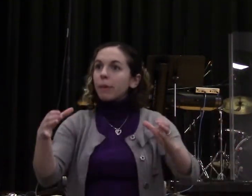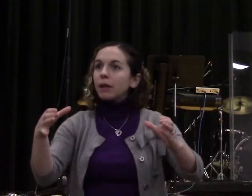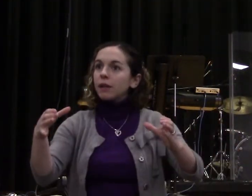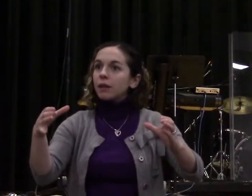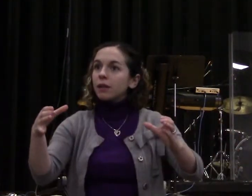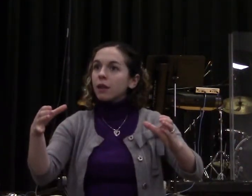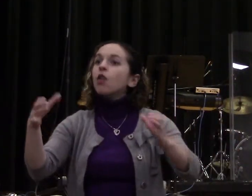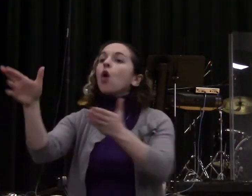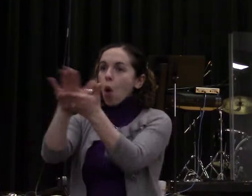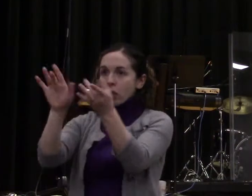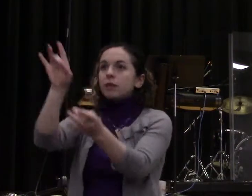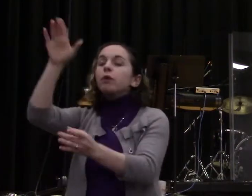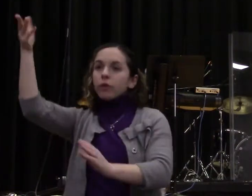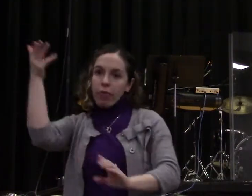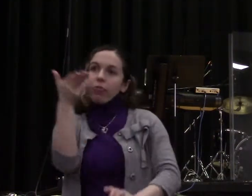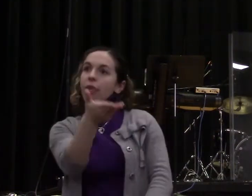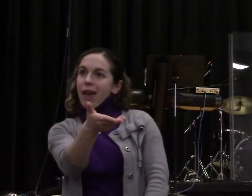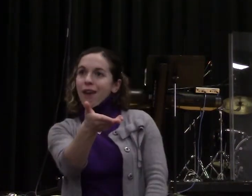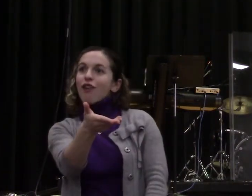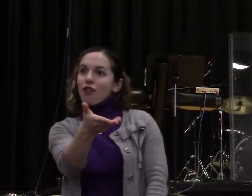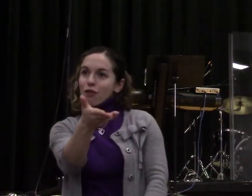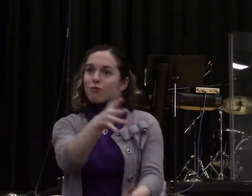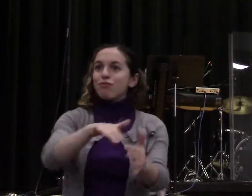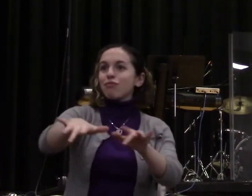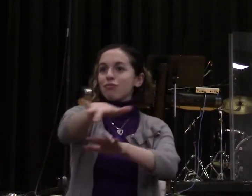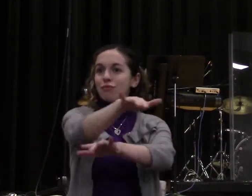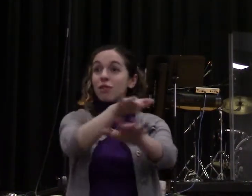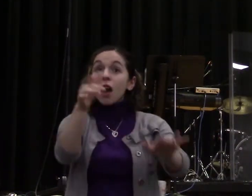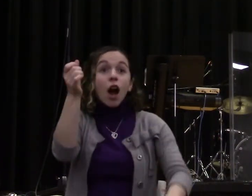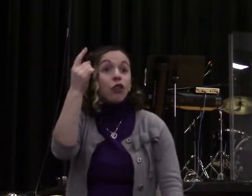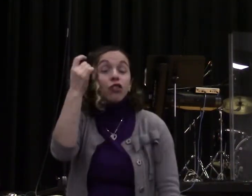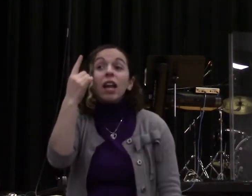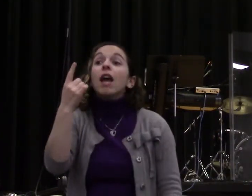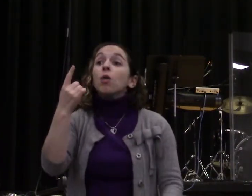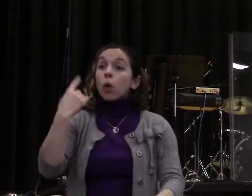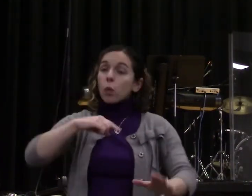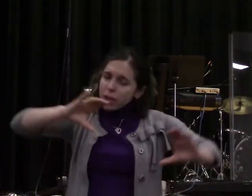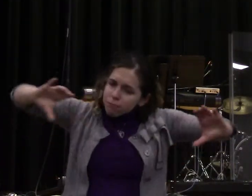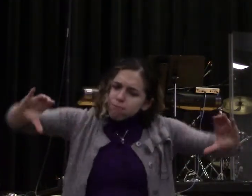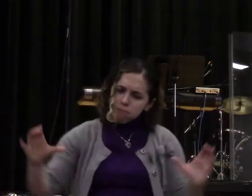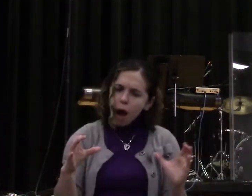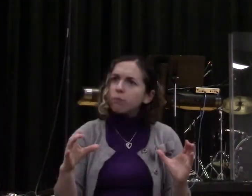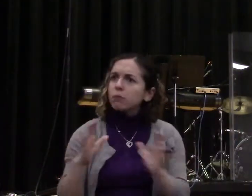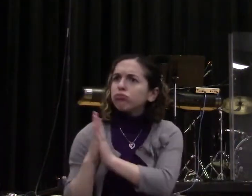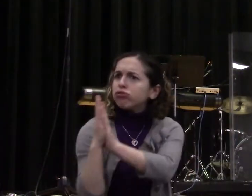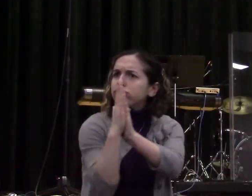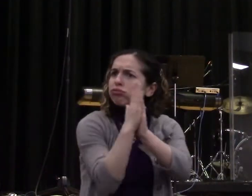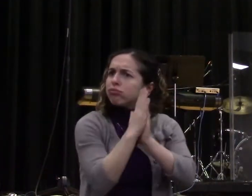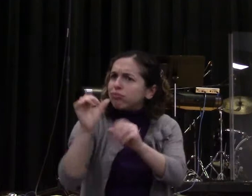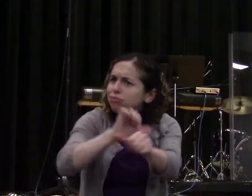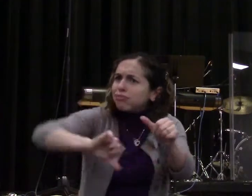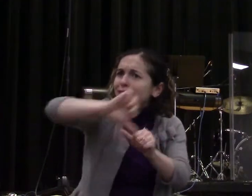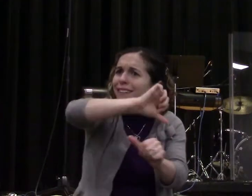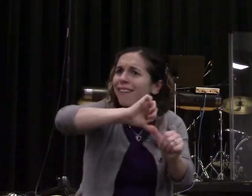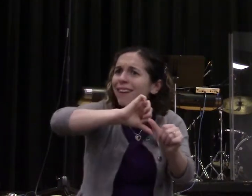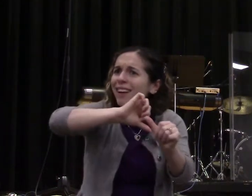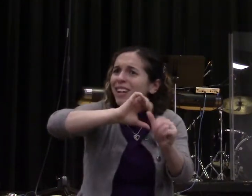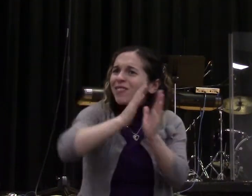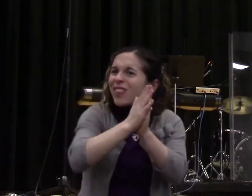where there is unity, I want you to hear this. Prayers are answered. How many people need some more of that? Okay. Where there is unity,